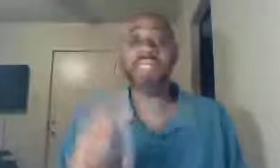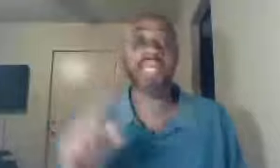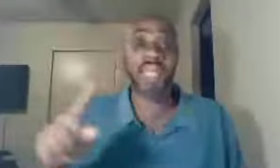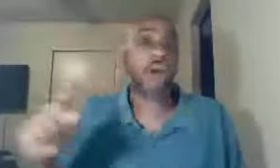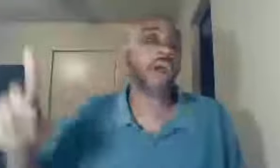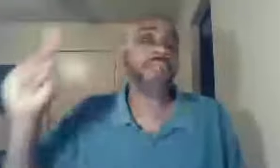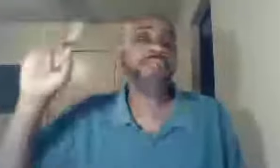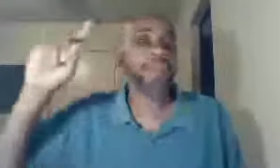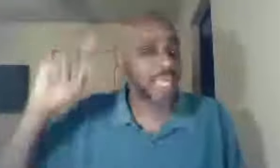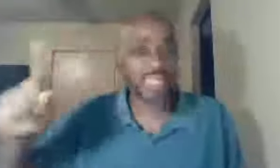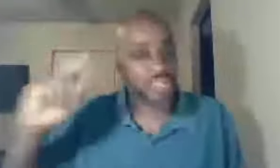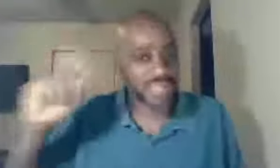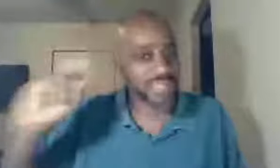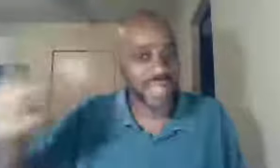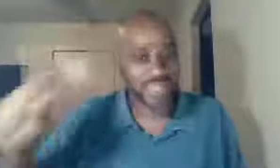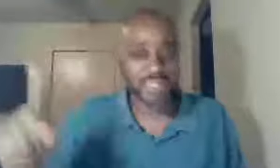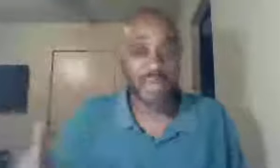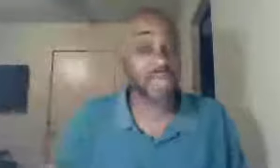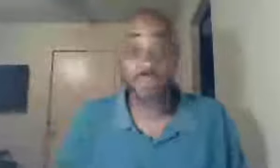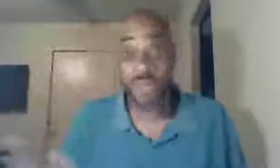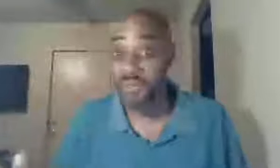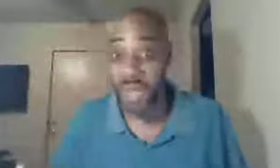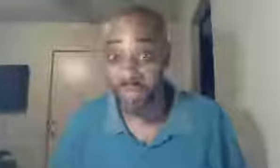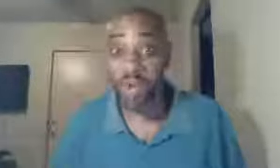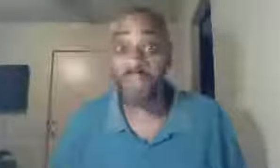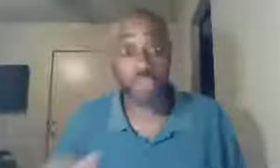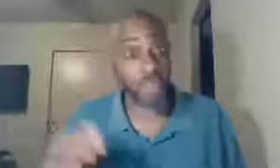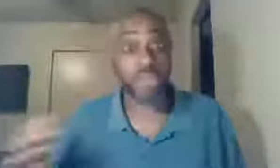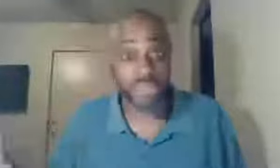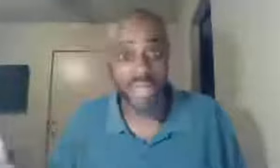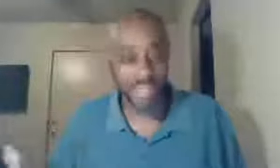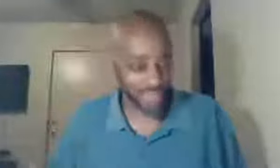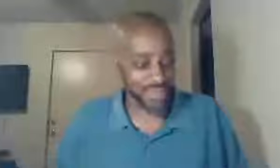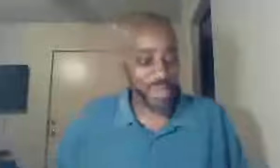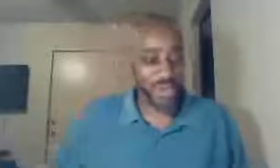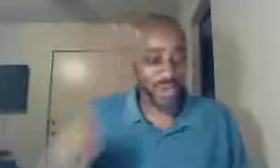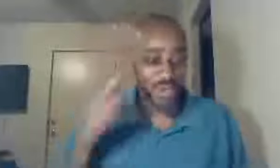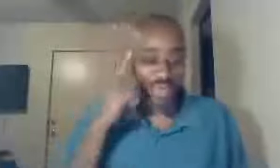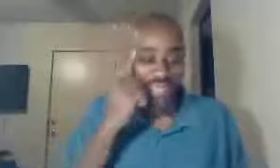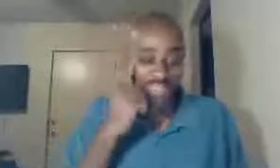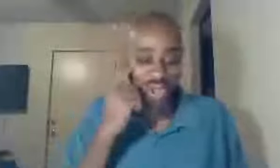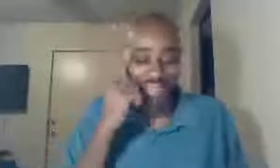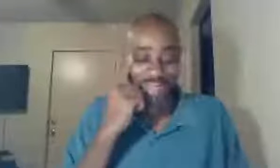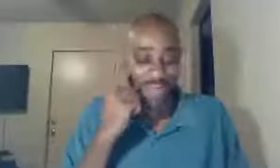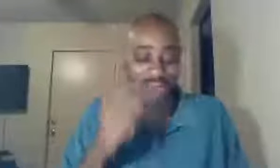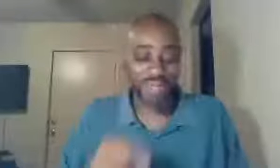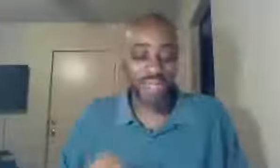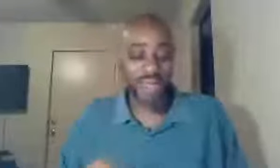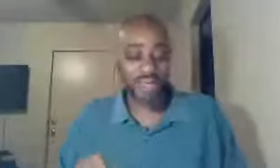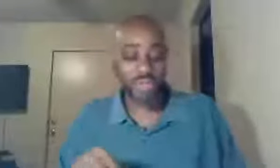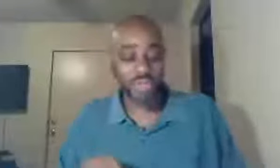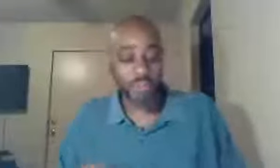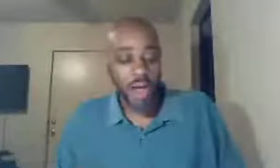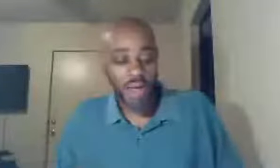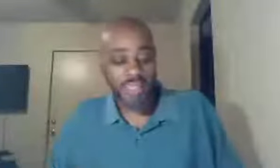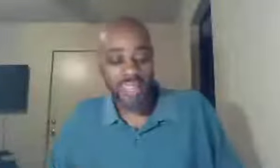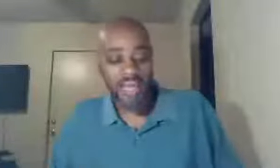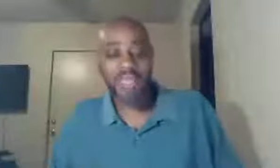he said, they are indeed necessary, if you've ever read Romans, you understand, what he's talking about, so Paul is not,